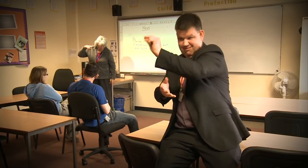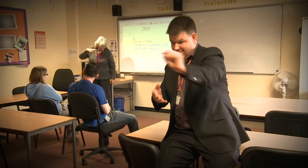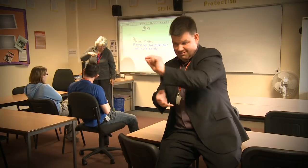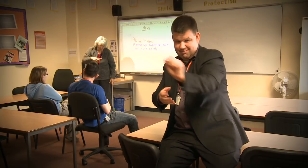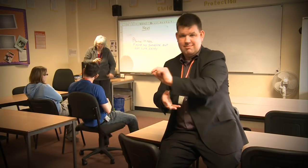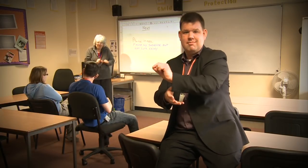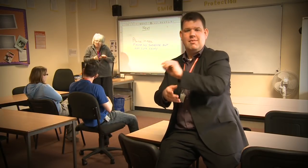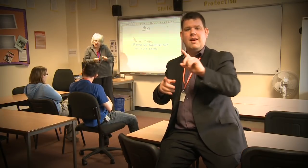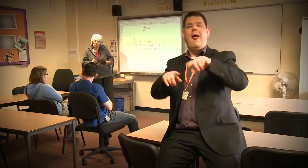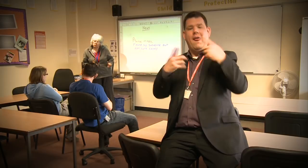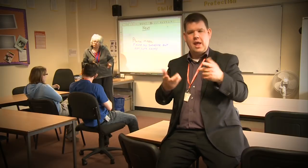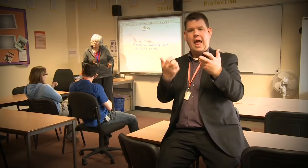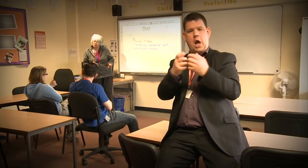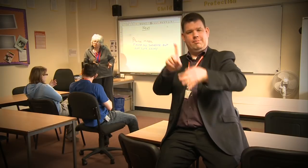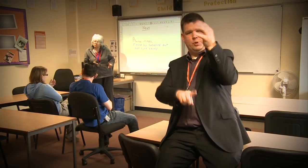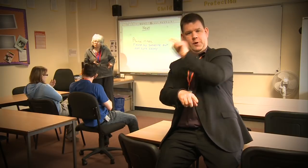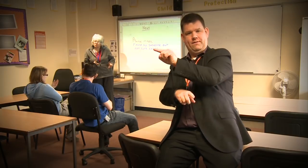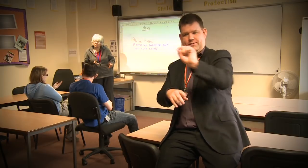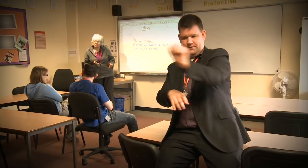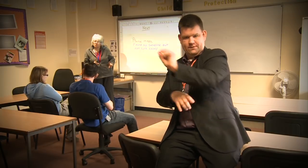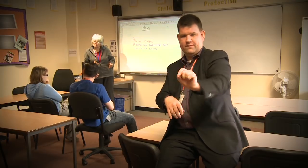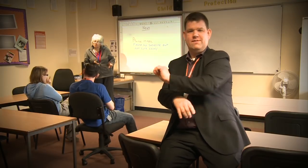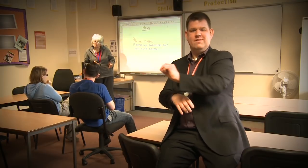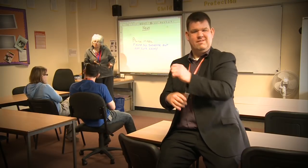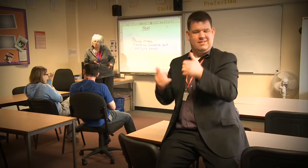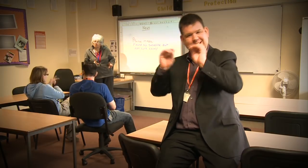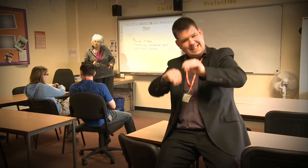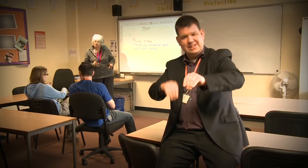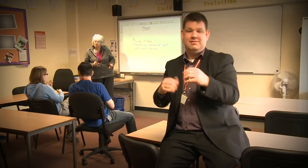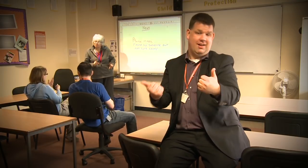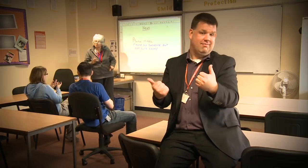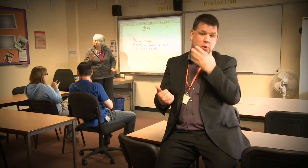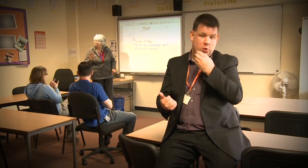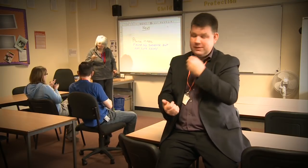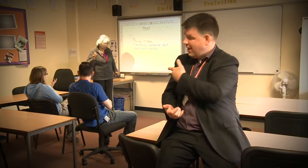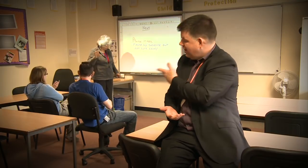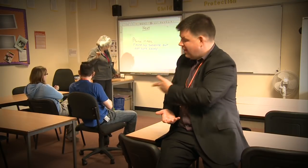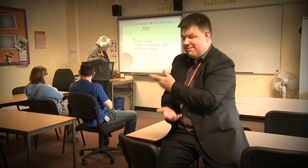That's something that can be extremely challenging for deaf people, but here they are being supported in developing their skills.